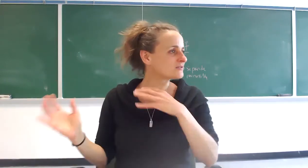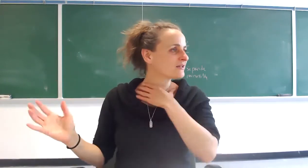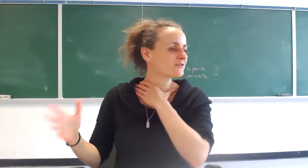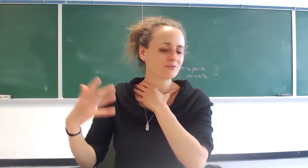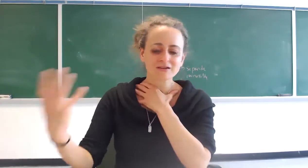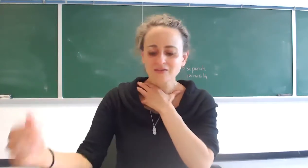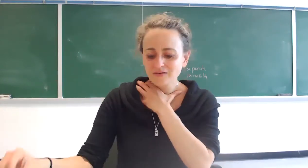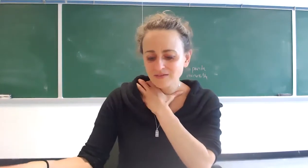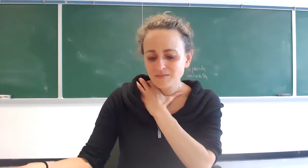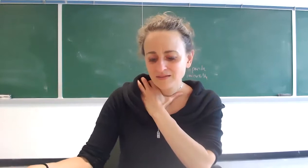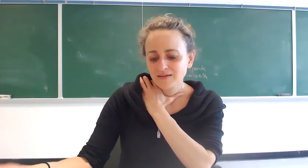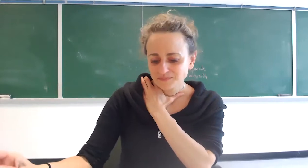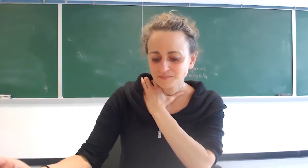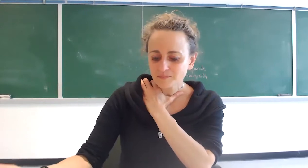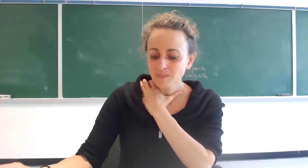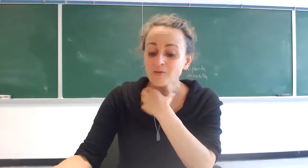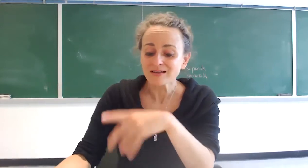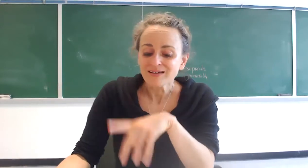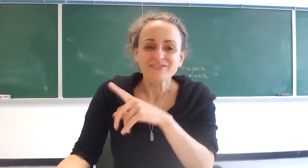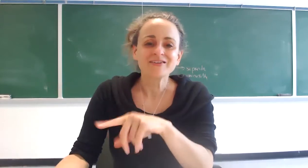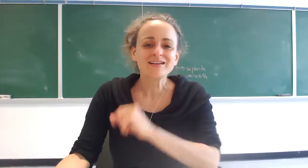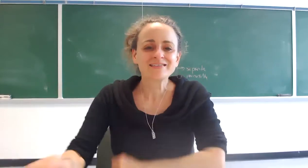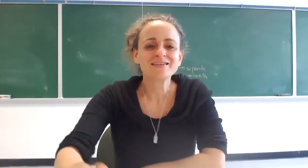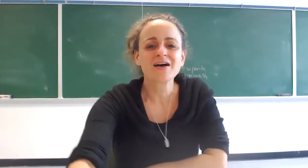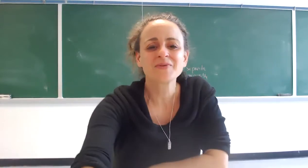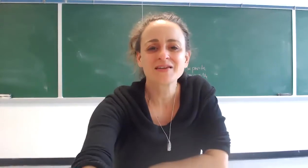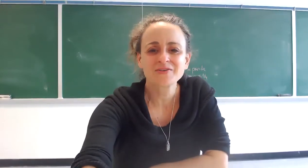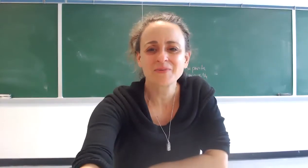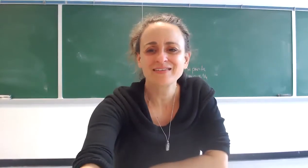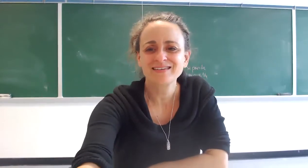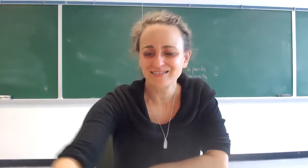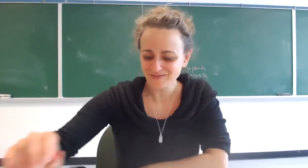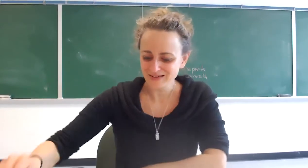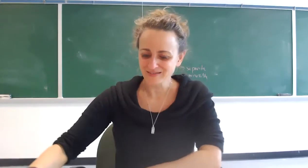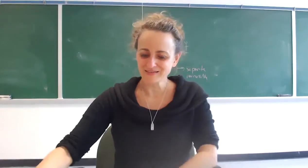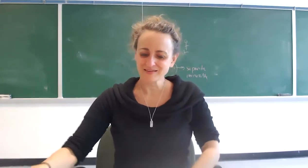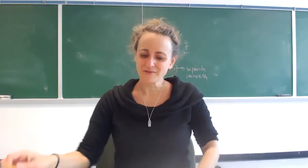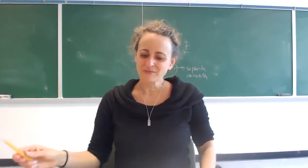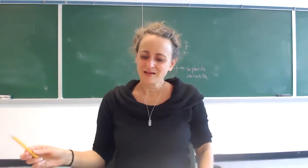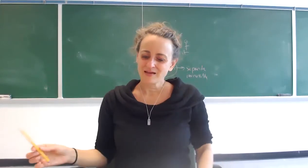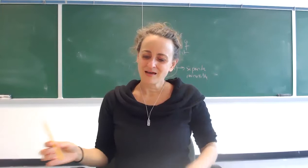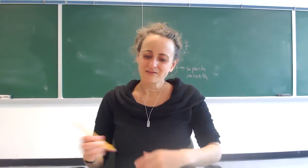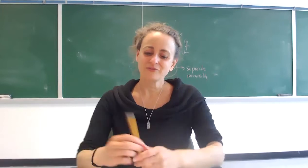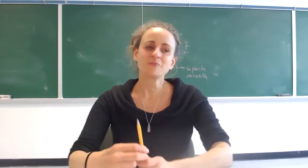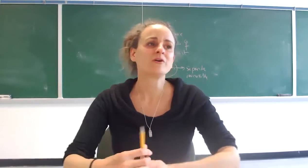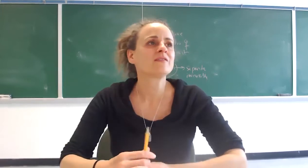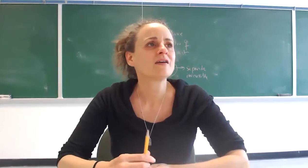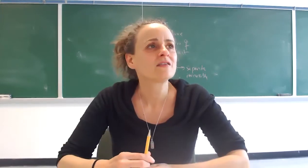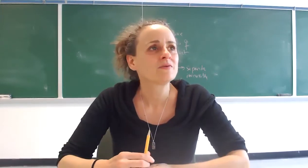right so certainly there is the same idea okay so now let's see how we can respond to nietzsche right this is um there's two points i think where